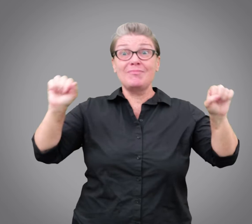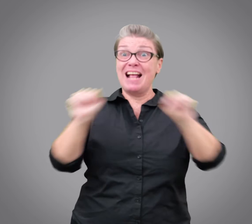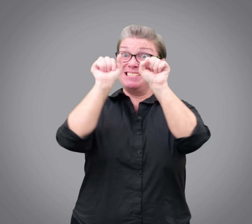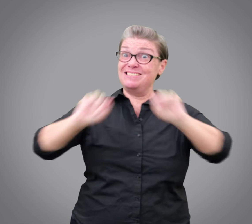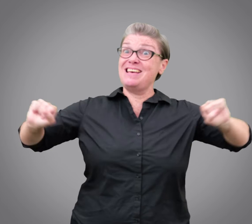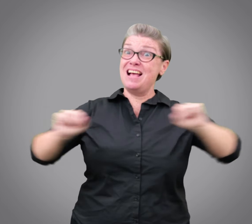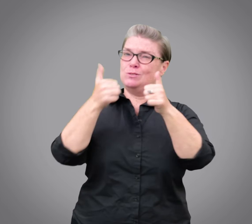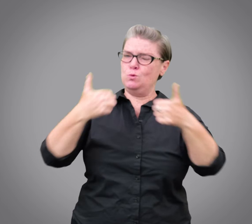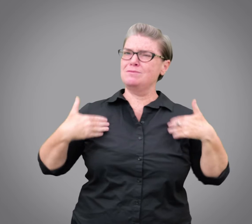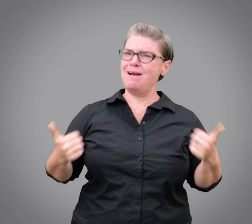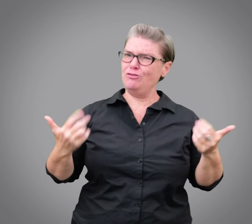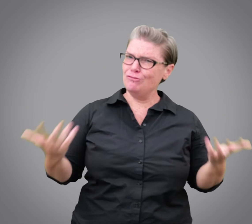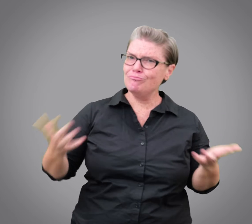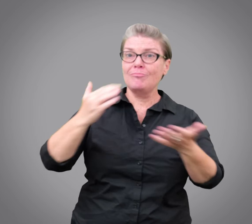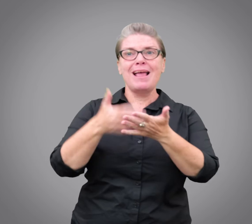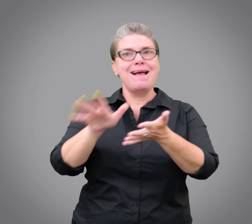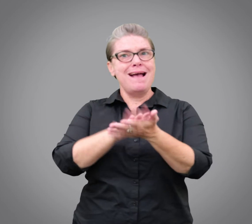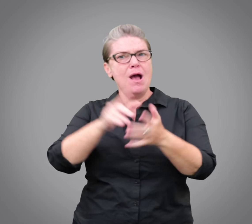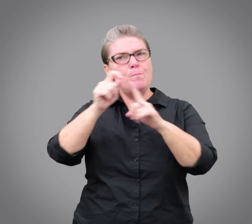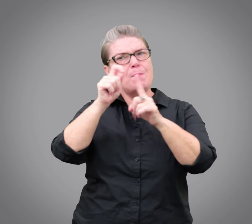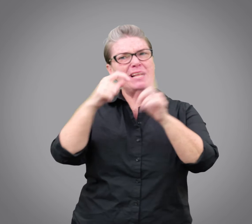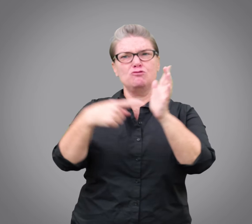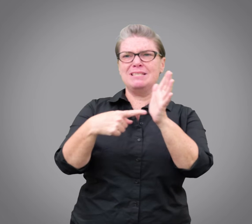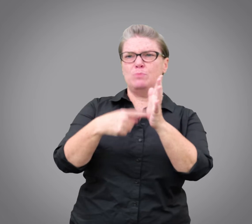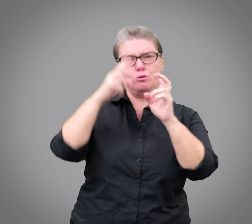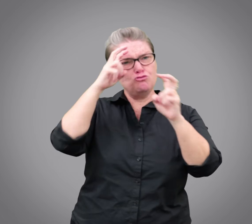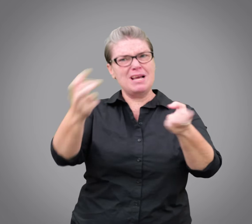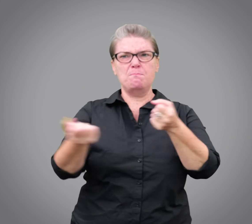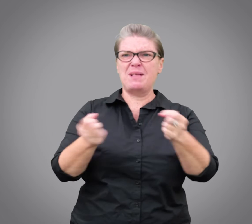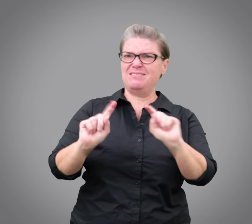exercise for health and training to use public transport.